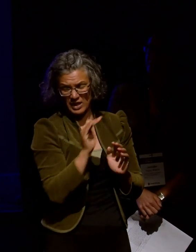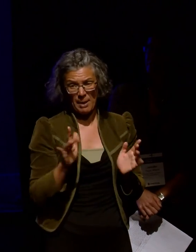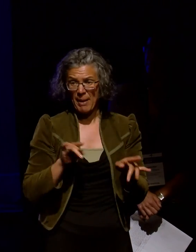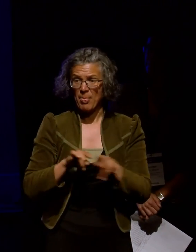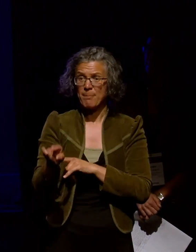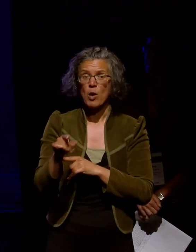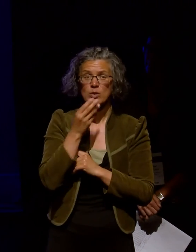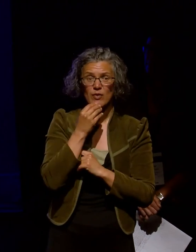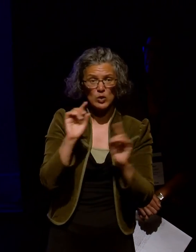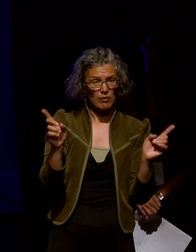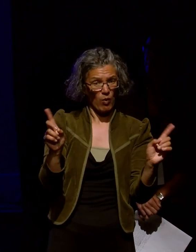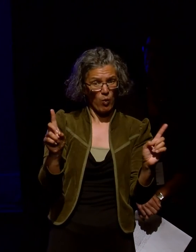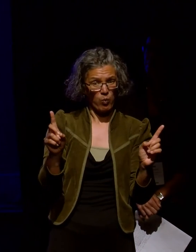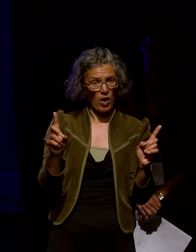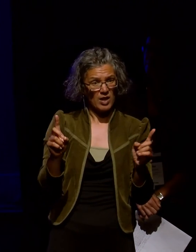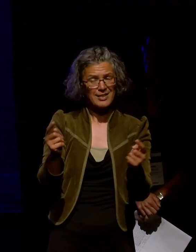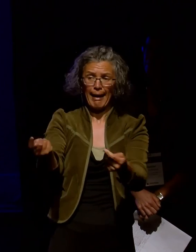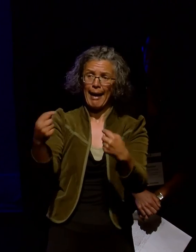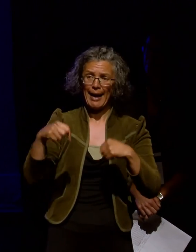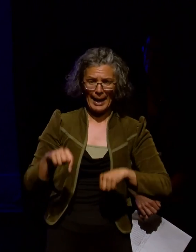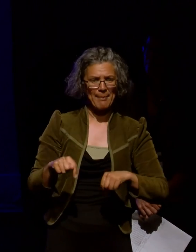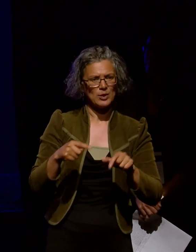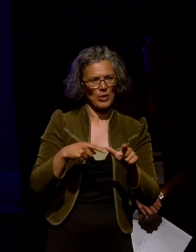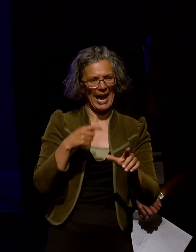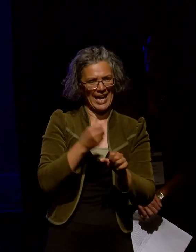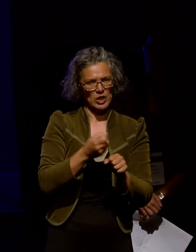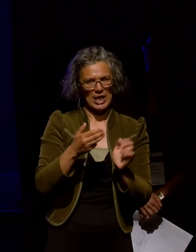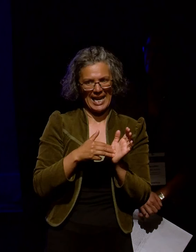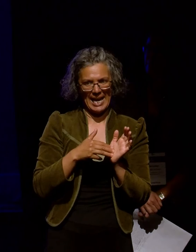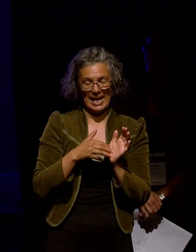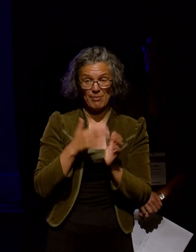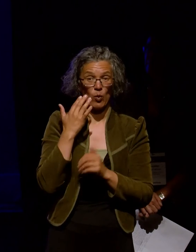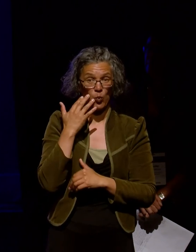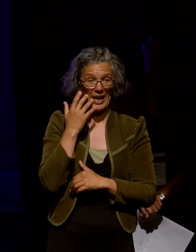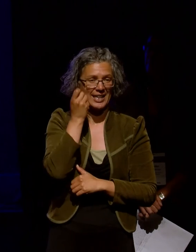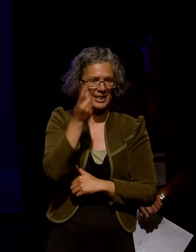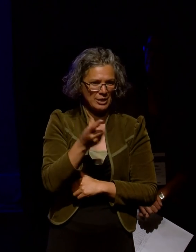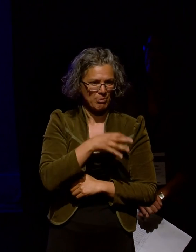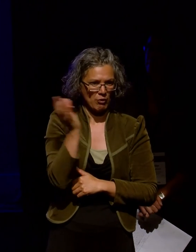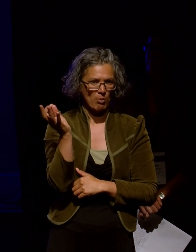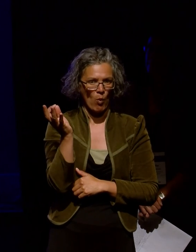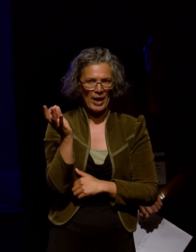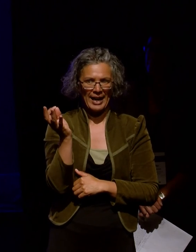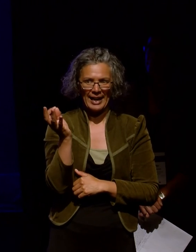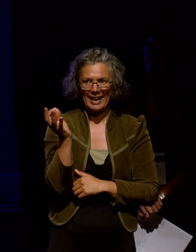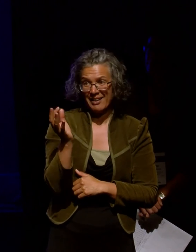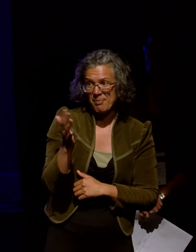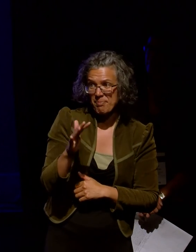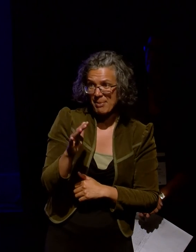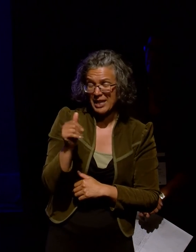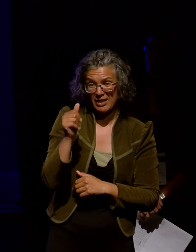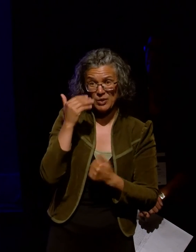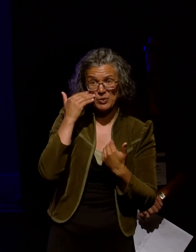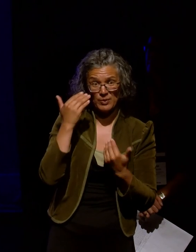useful thing you could possibly do is come to the AGM, which is being held tomorrow morning because you may or may not know that